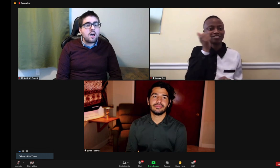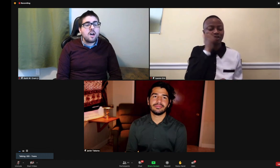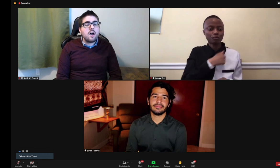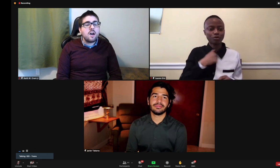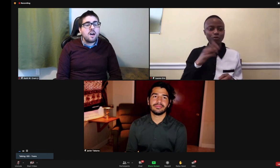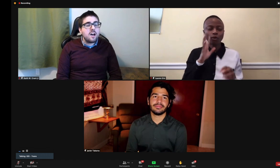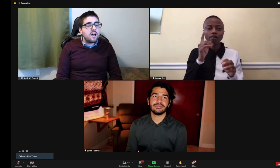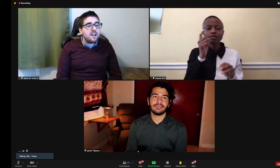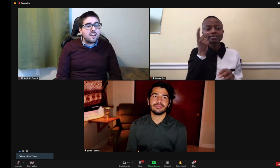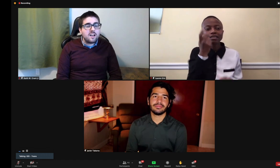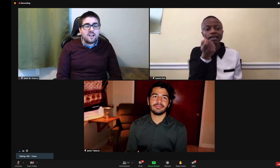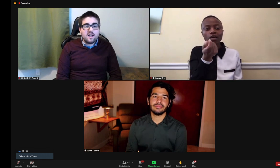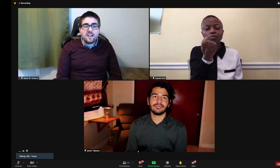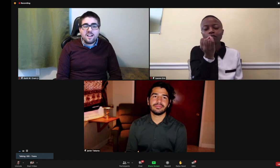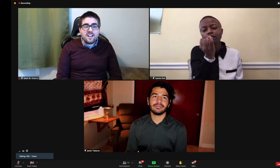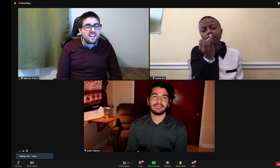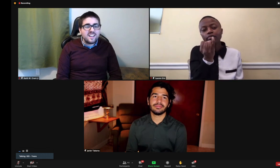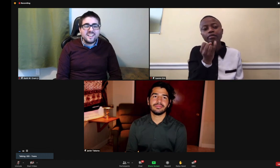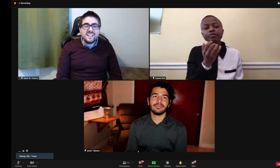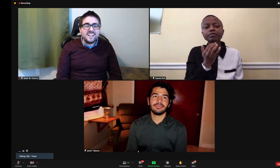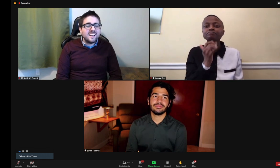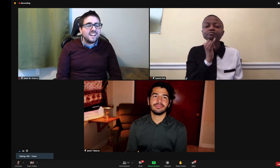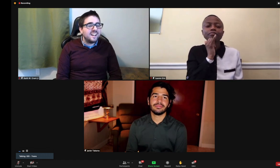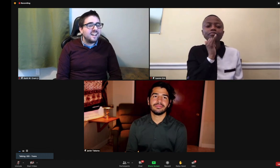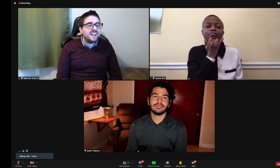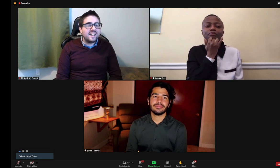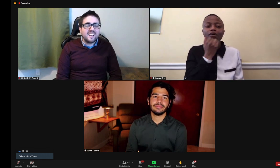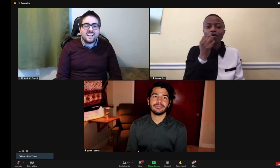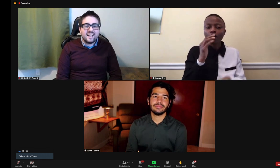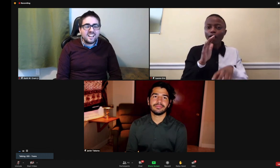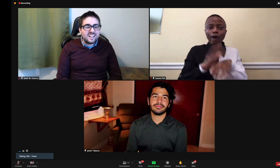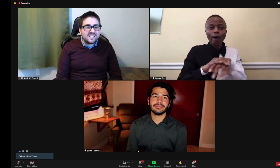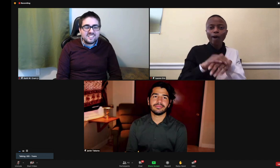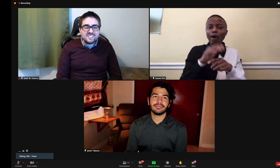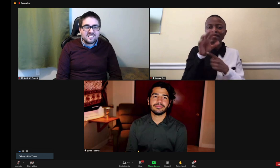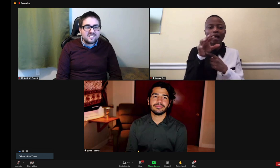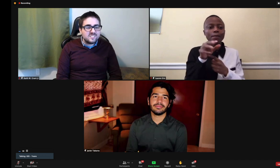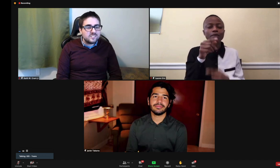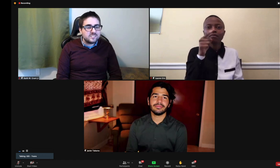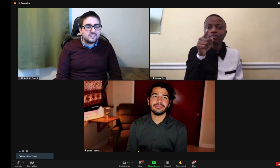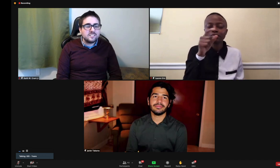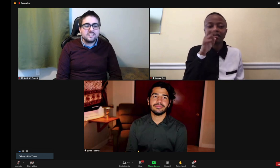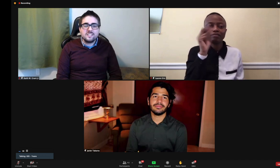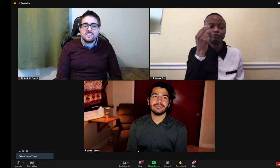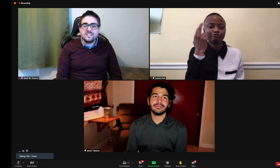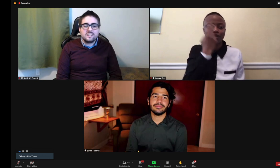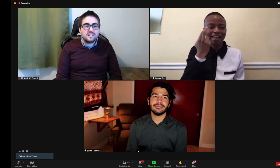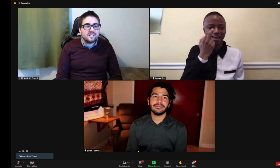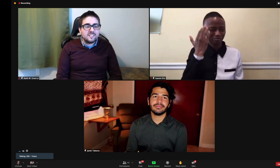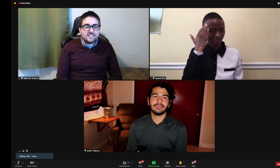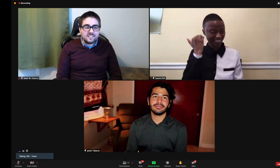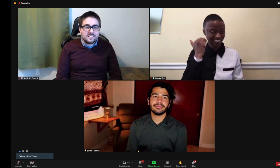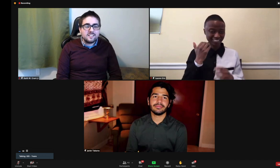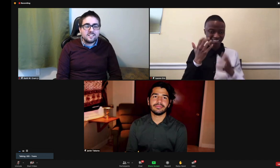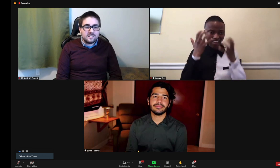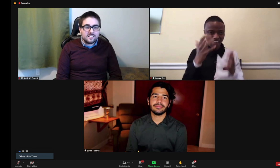certain techniques that would allow us to make minor changes without having to redo the entire cut without the audience knowing.